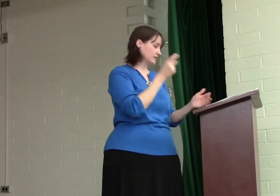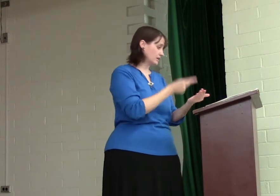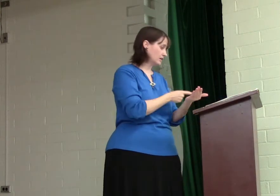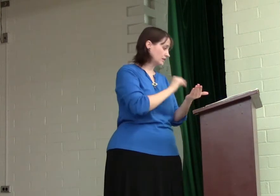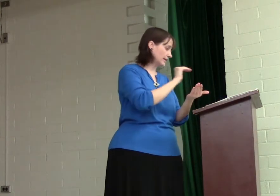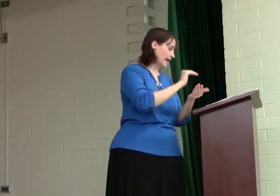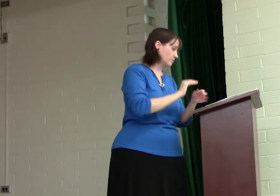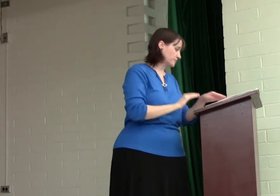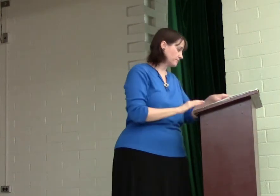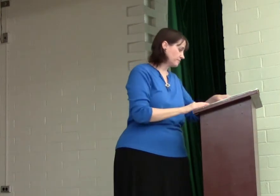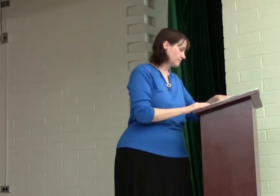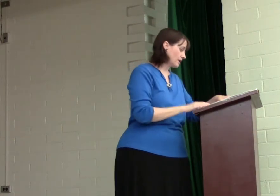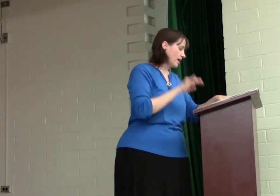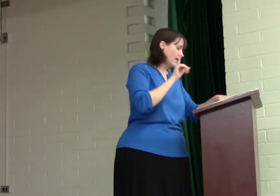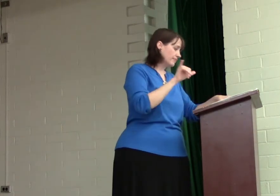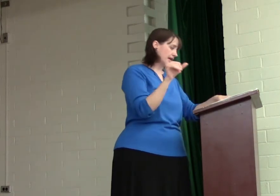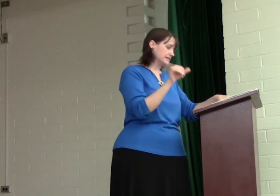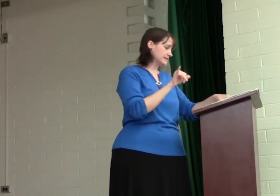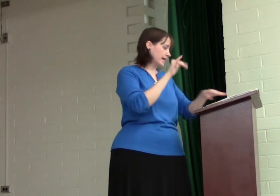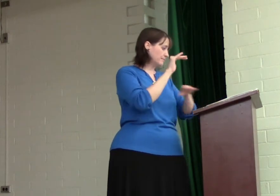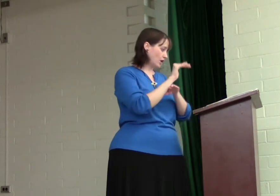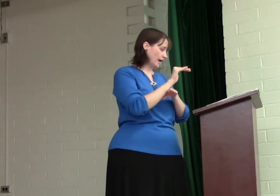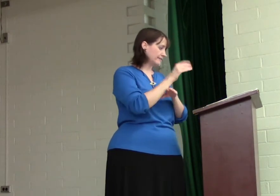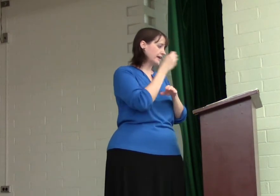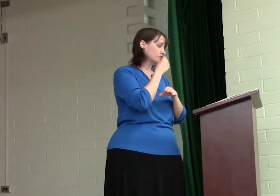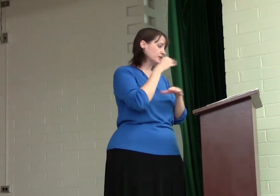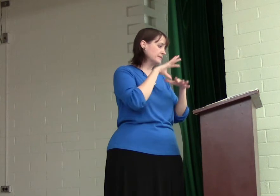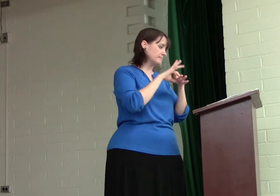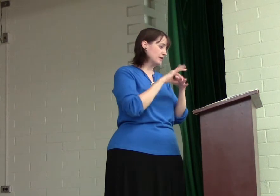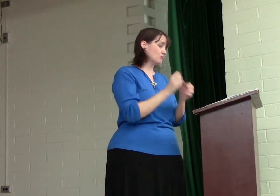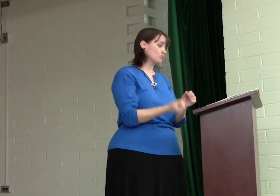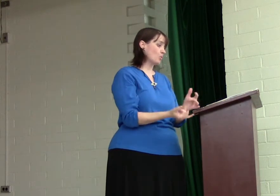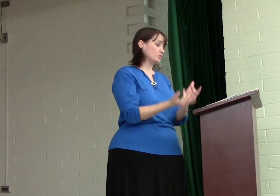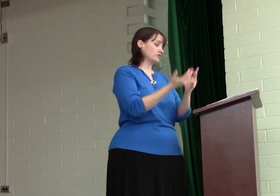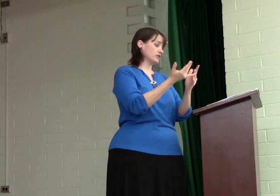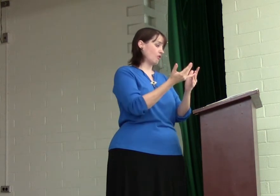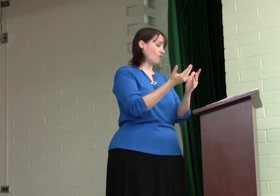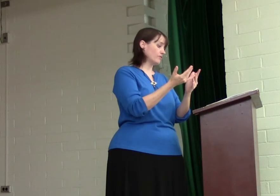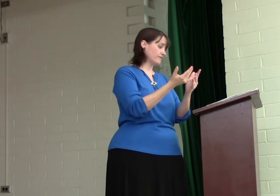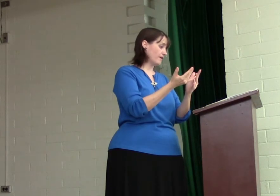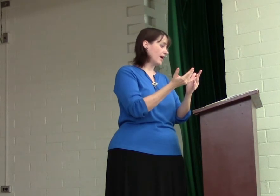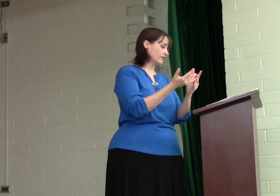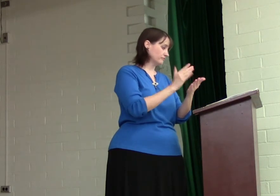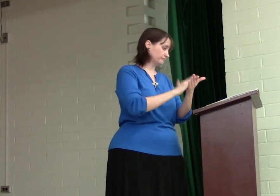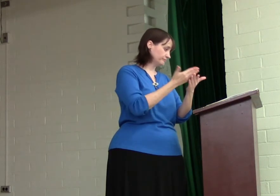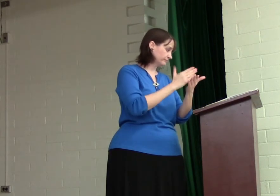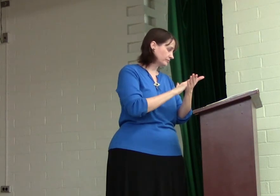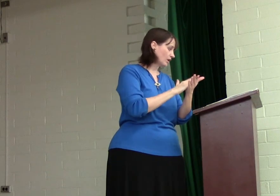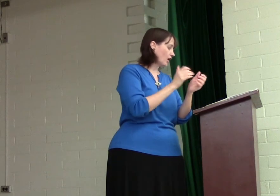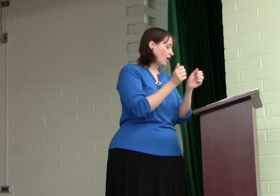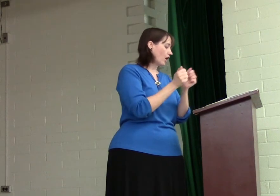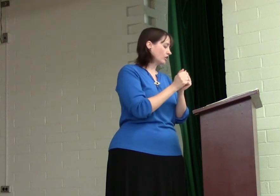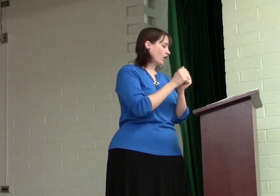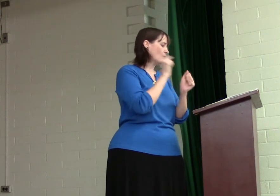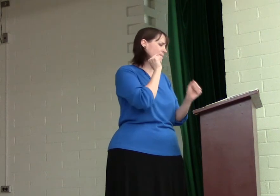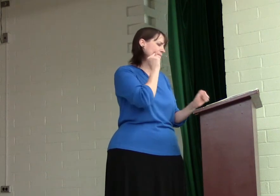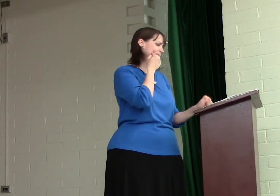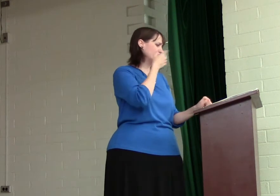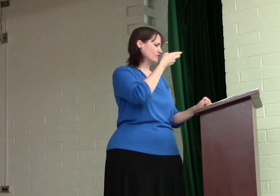the lambs. That same night they are to eat the meat roasted over the fire, along with bitter